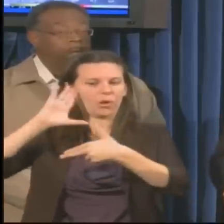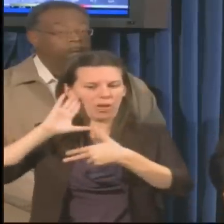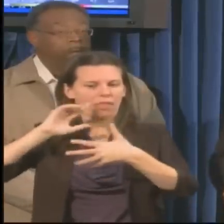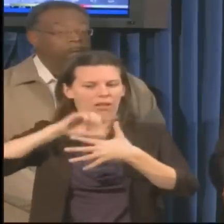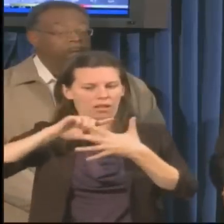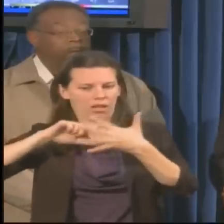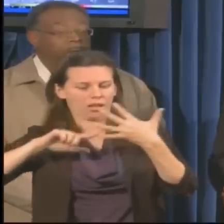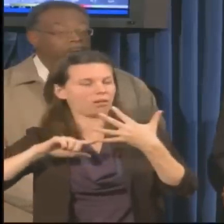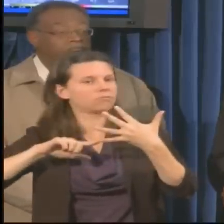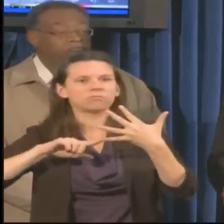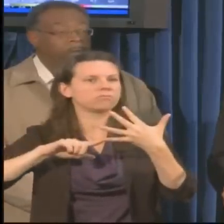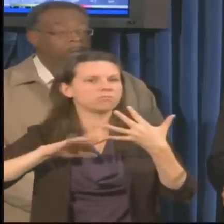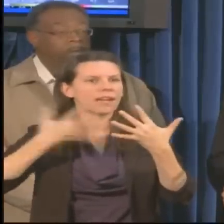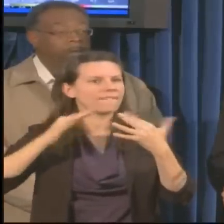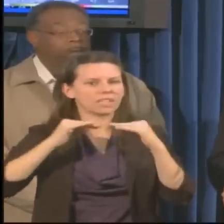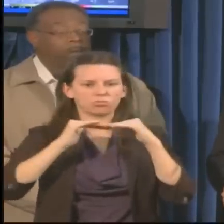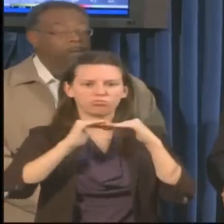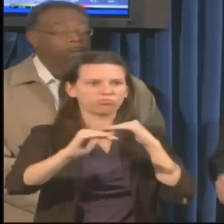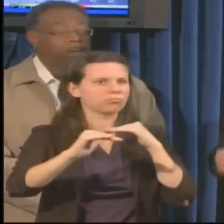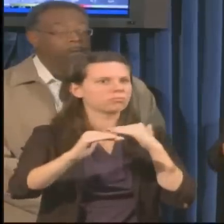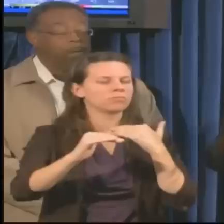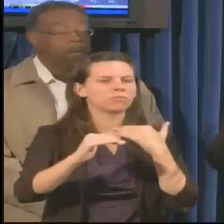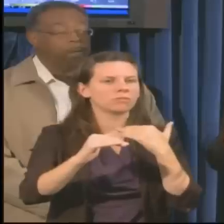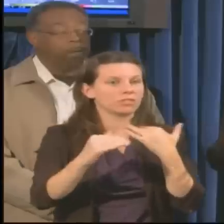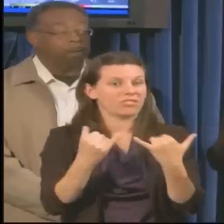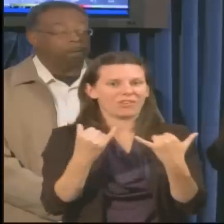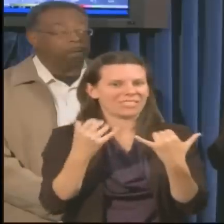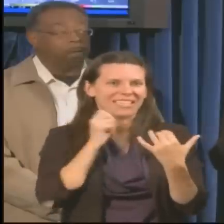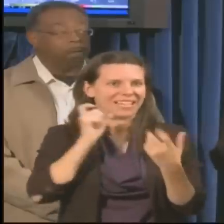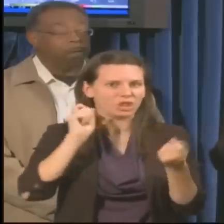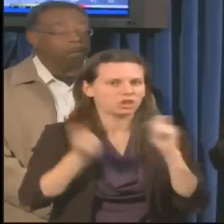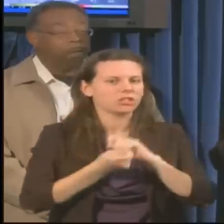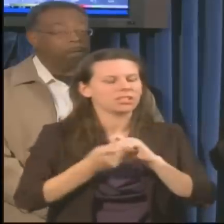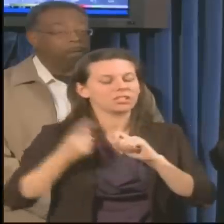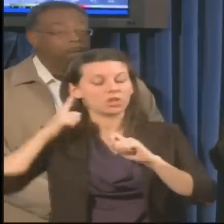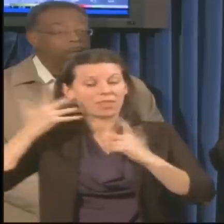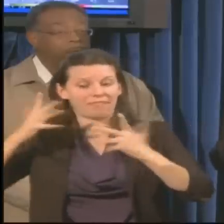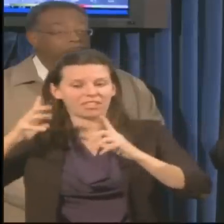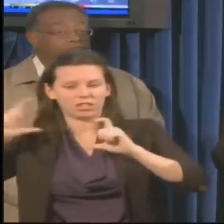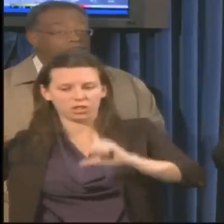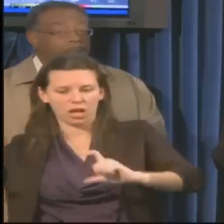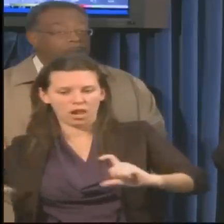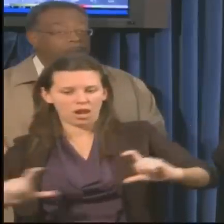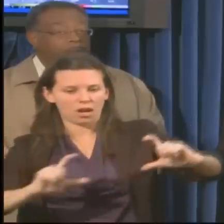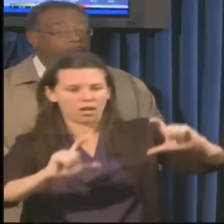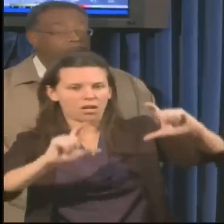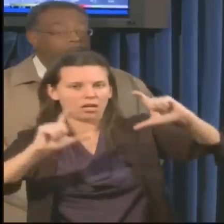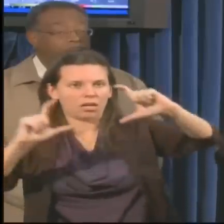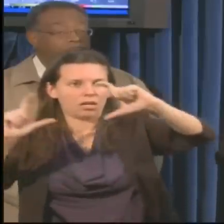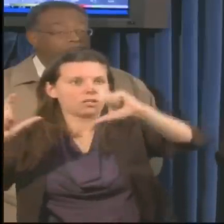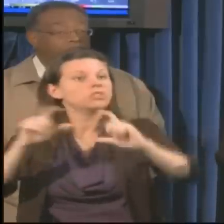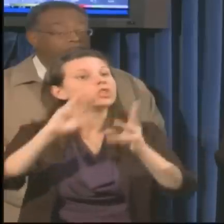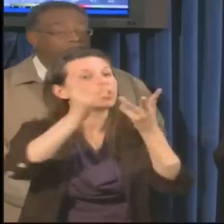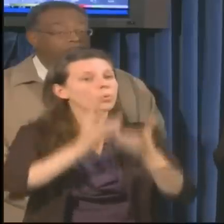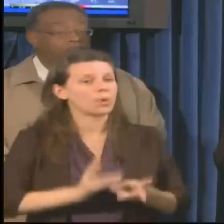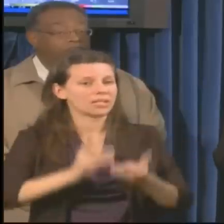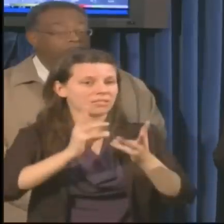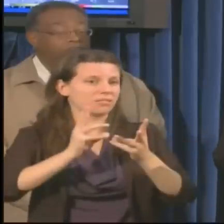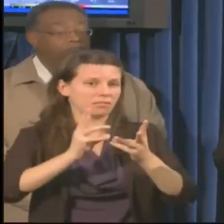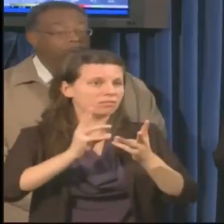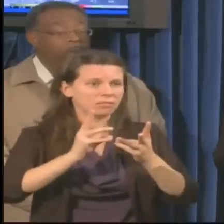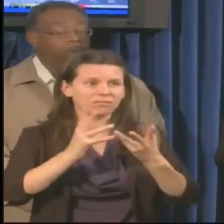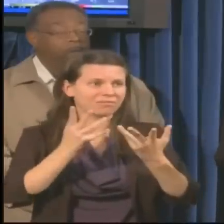converged 48 hours ago on a track. And by that track and the storm strength and intensity, they were able to predict